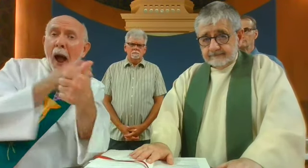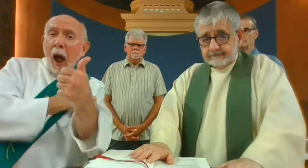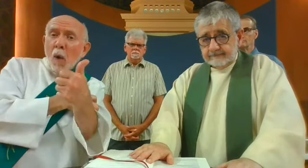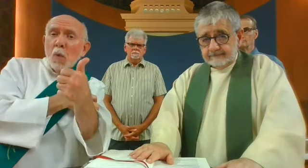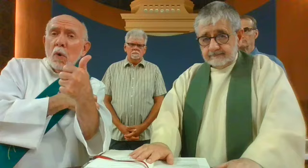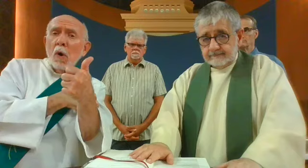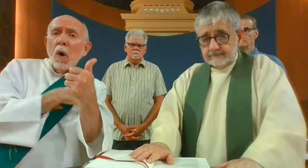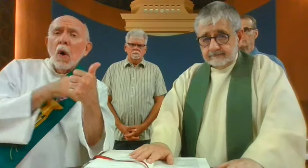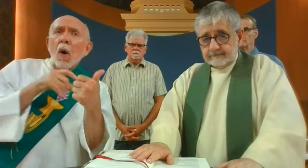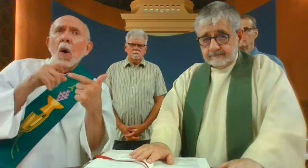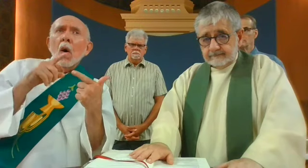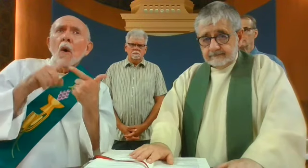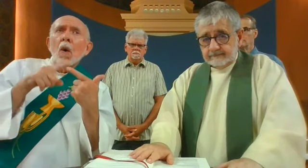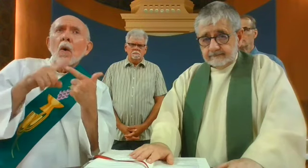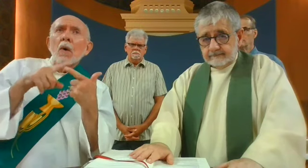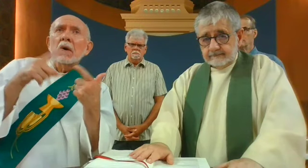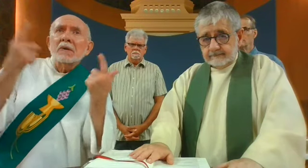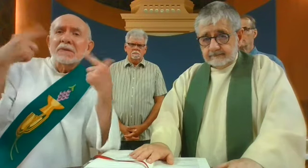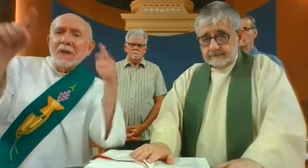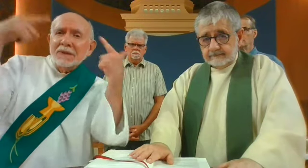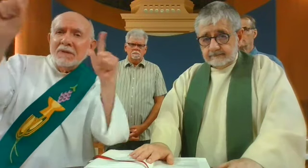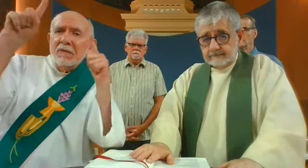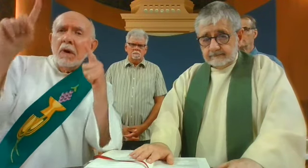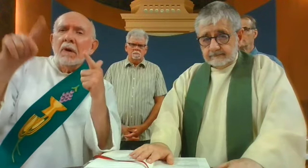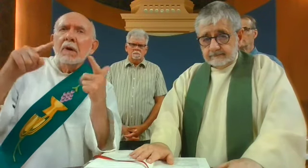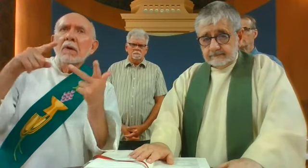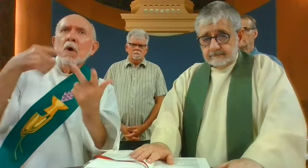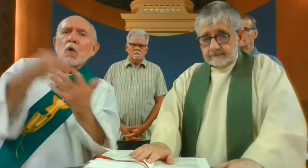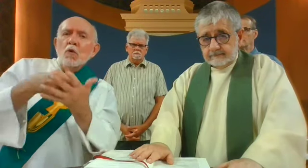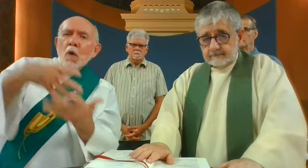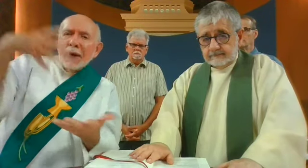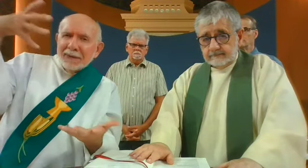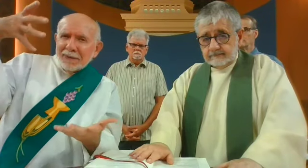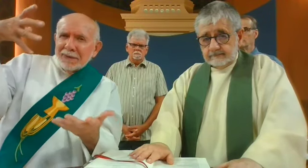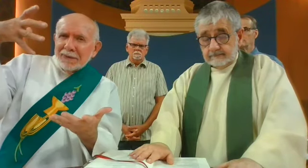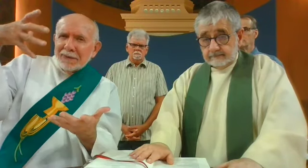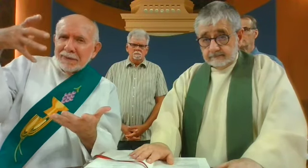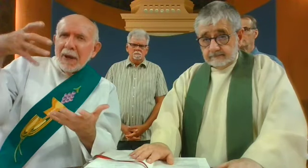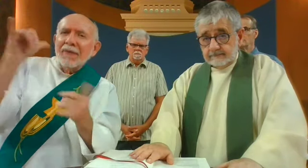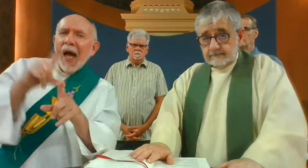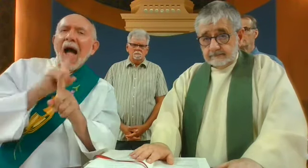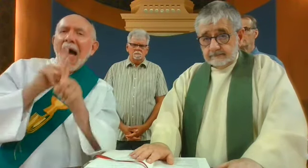and for those that focus on power and success and greed,